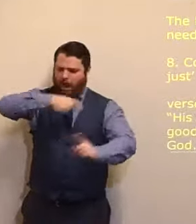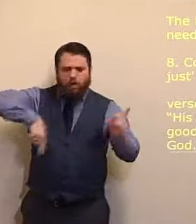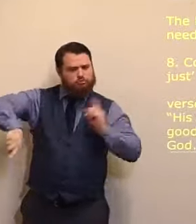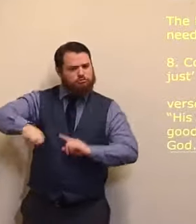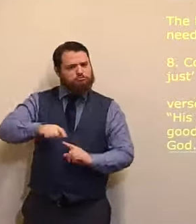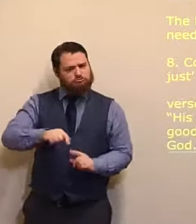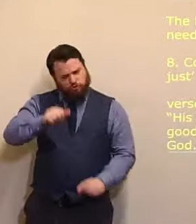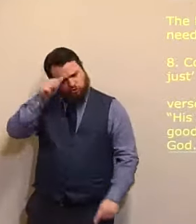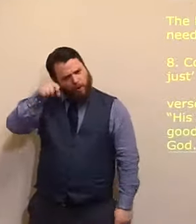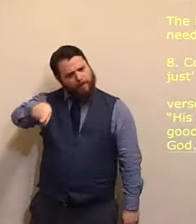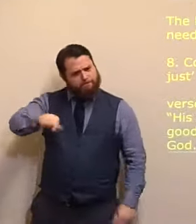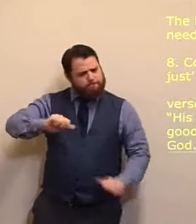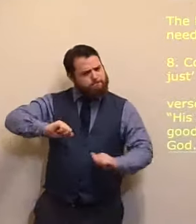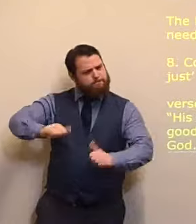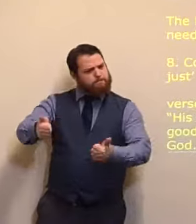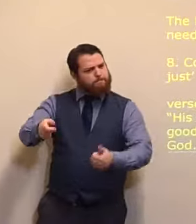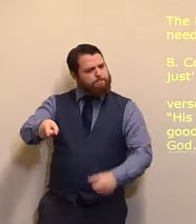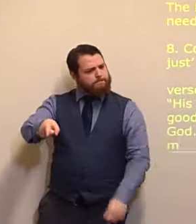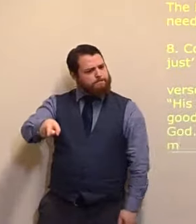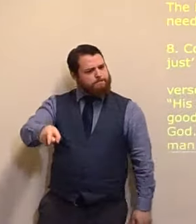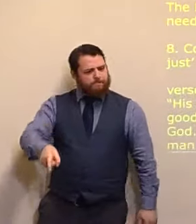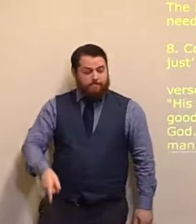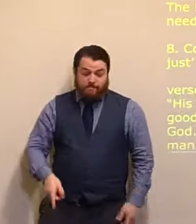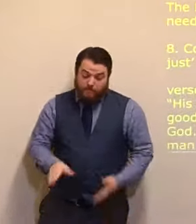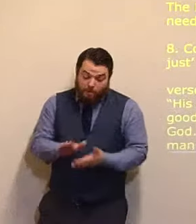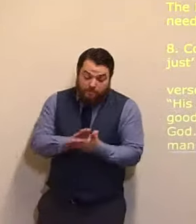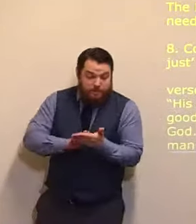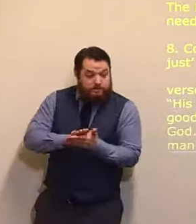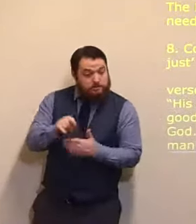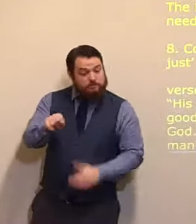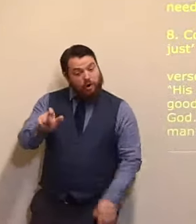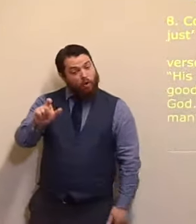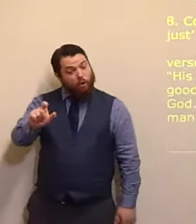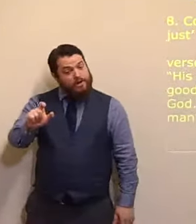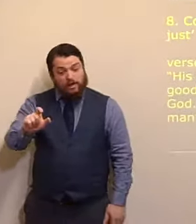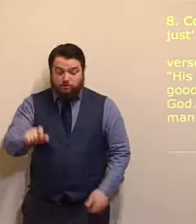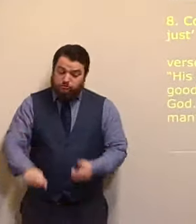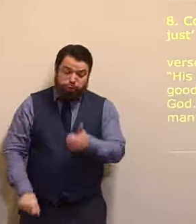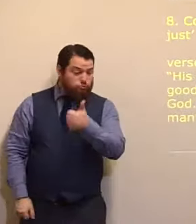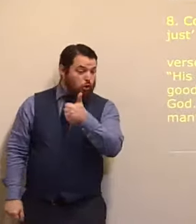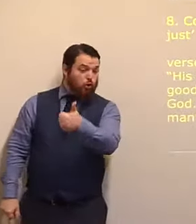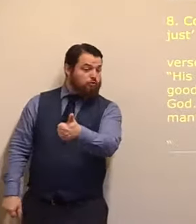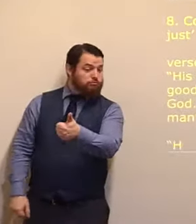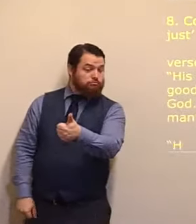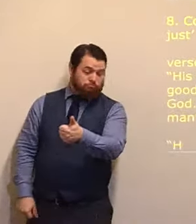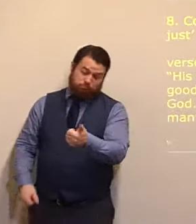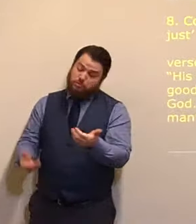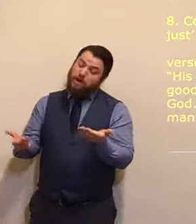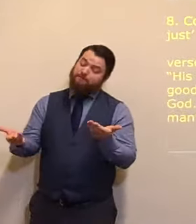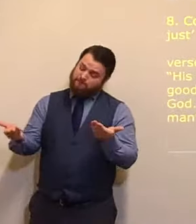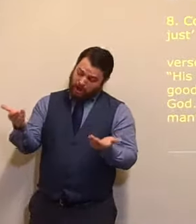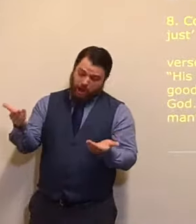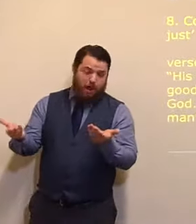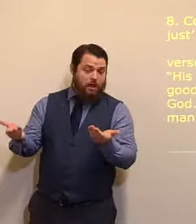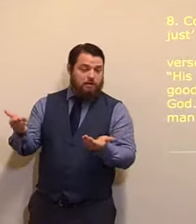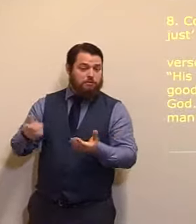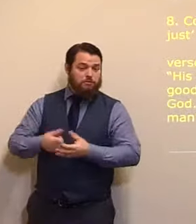You see? So, he was a man, of good report, a just man. He was, he was right,